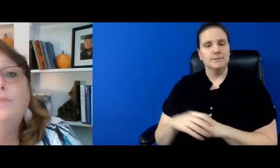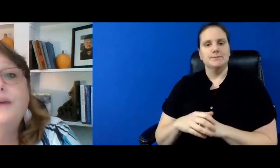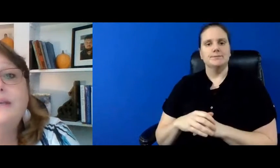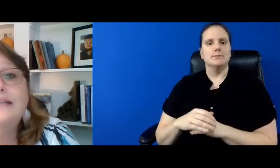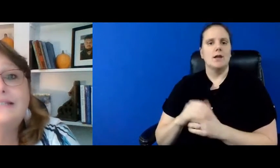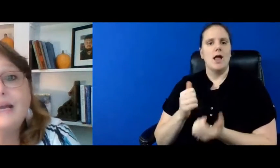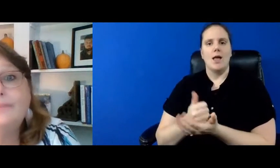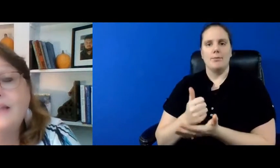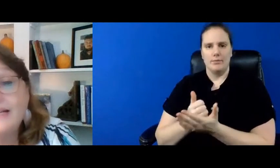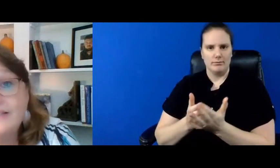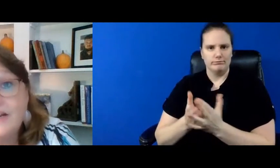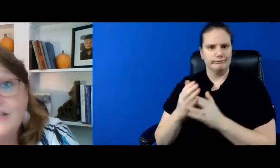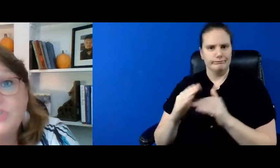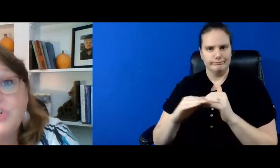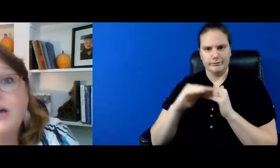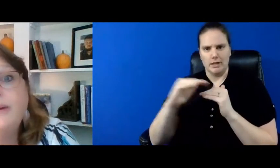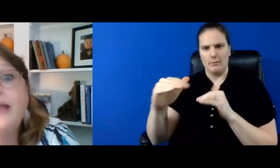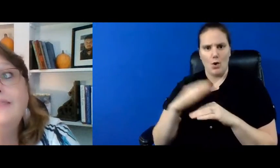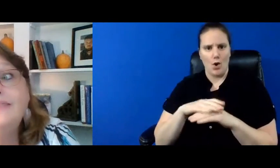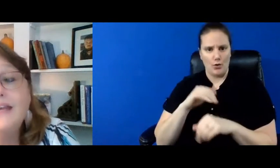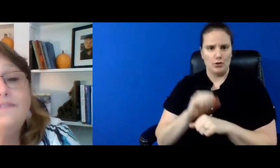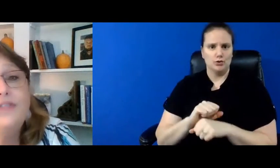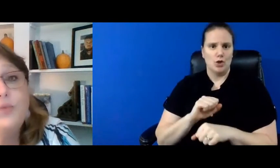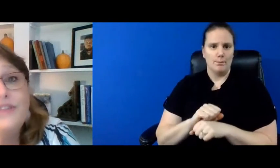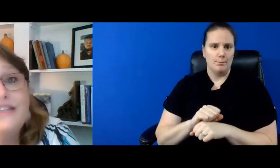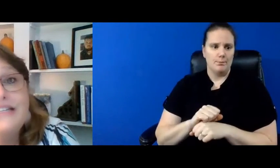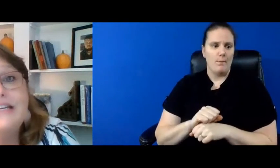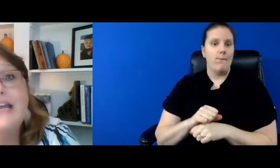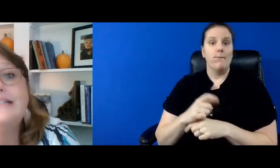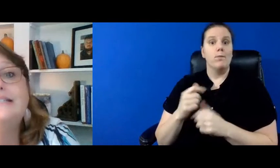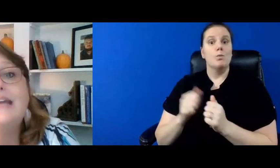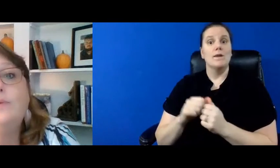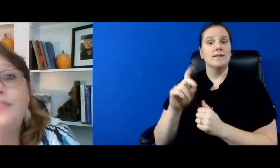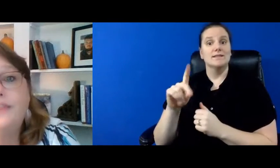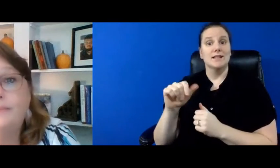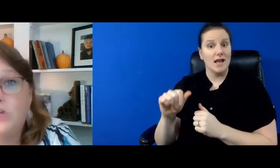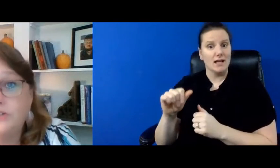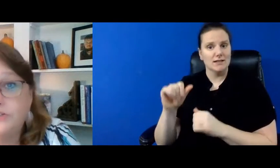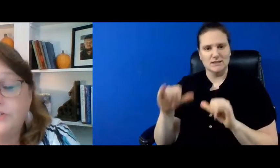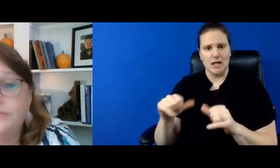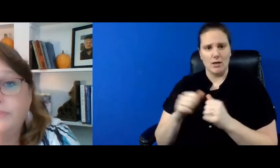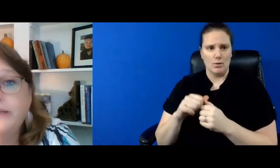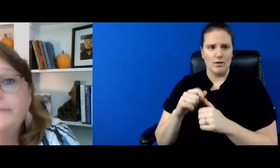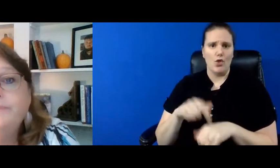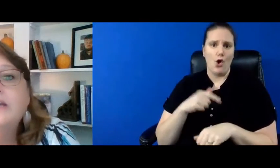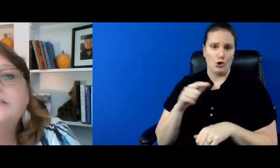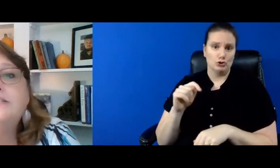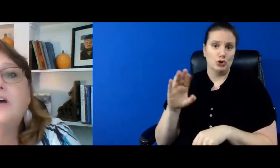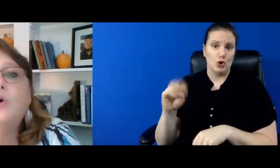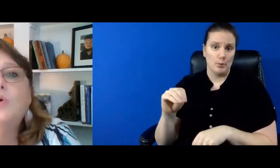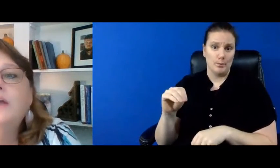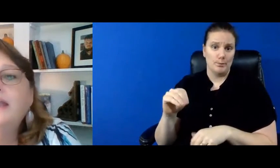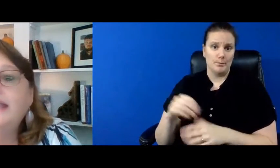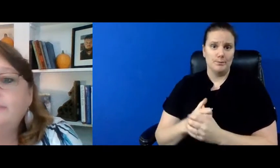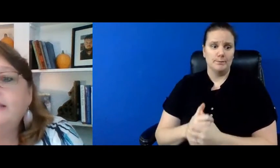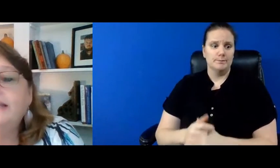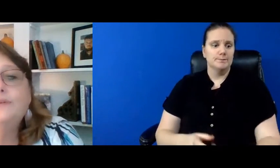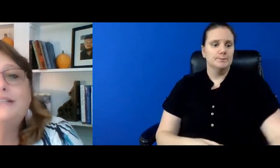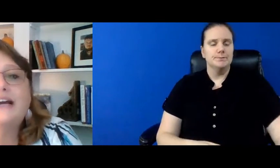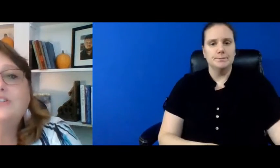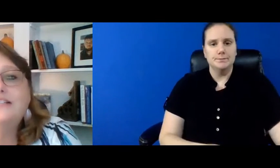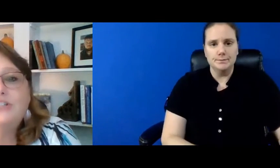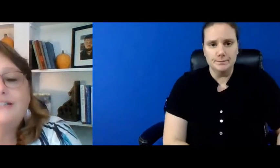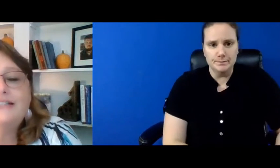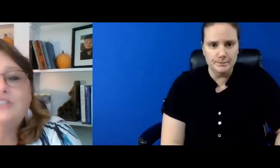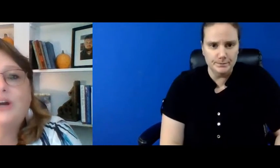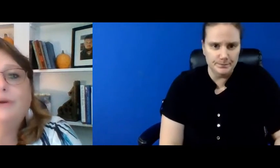and help them get stabilized on the job and then if they're with dda stay with them long term so emily